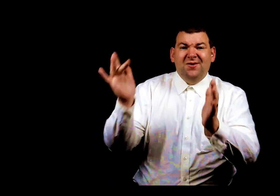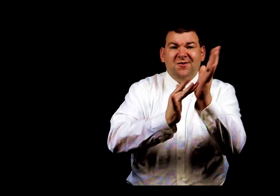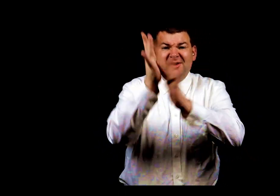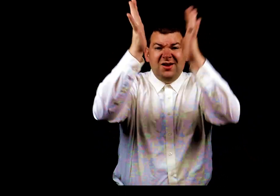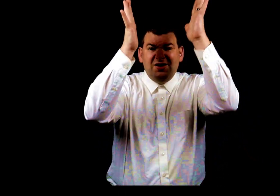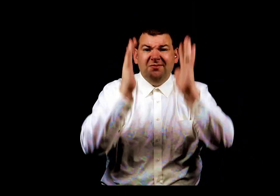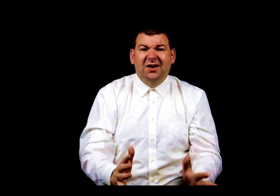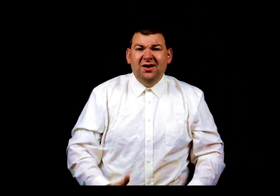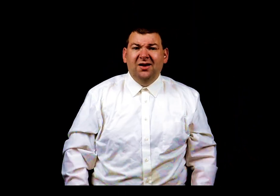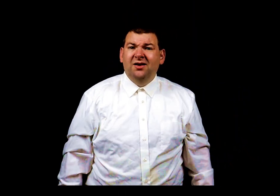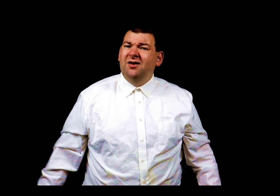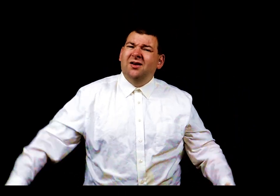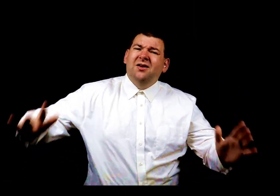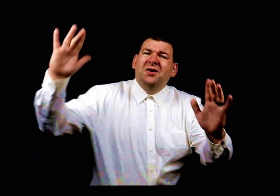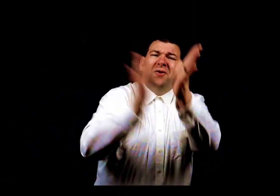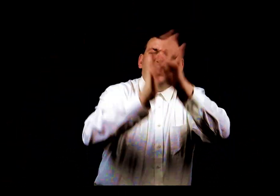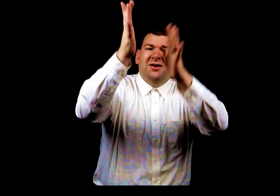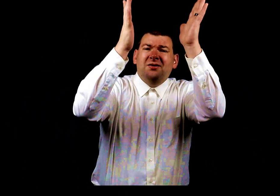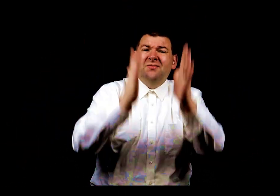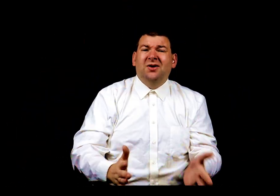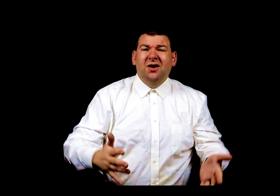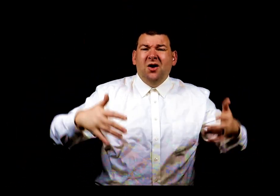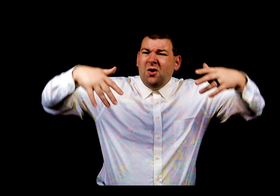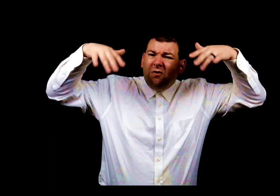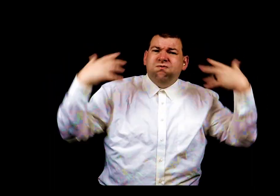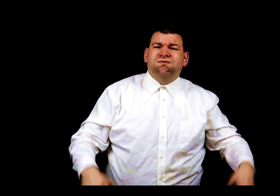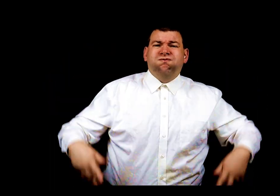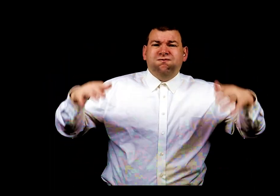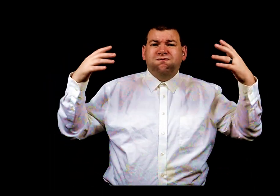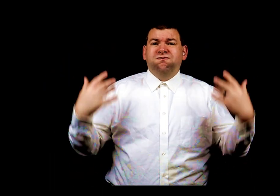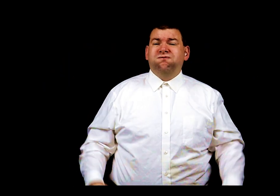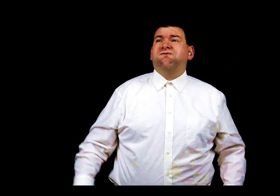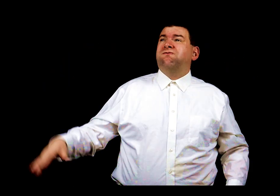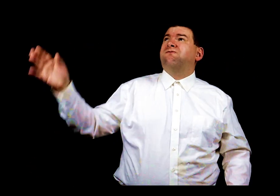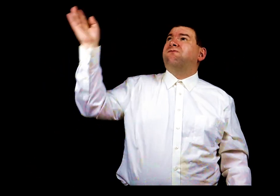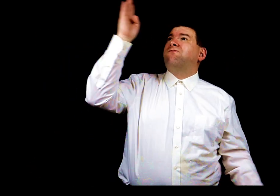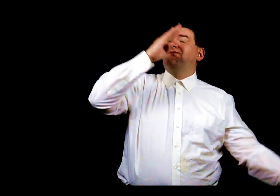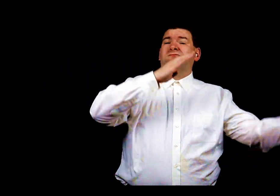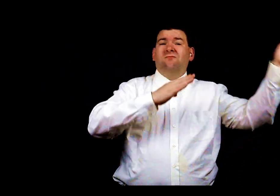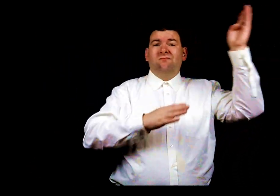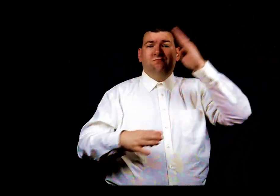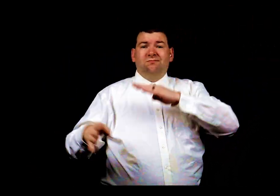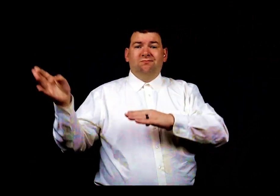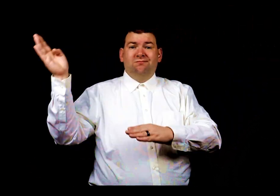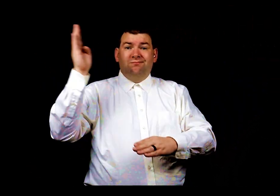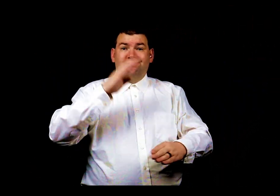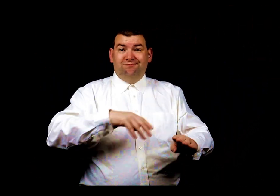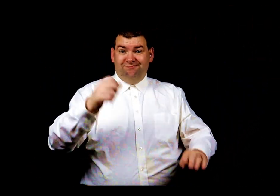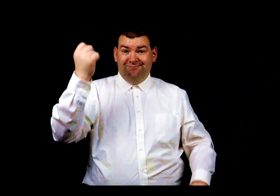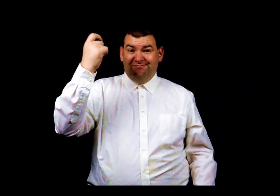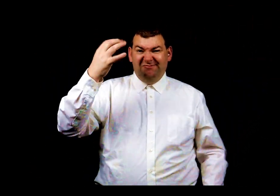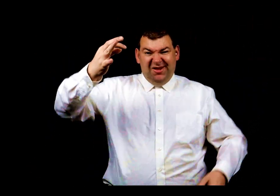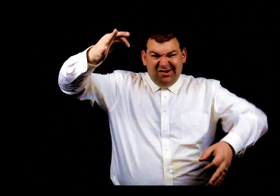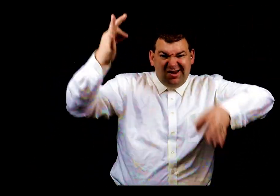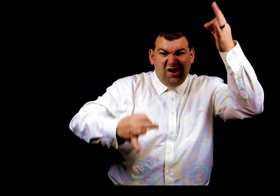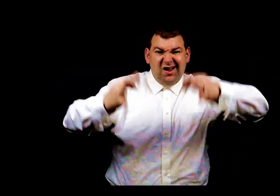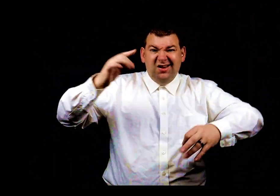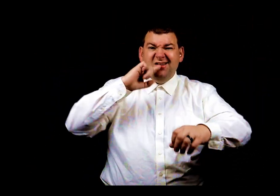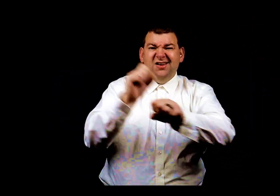Watchman, watchman, one of the night Judgment